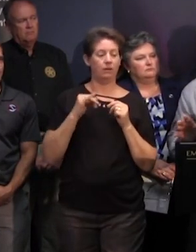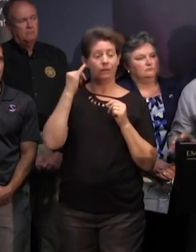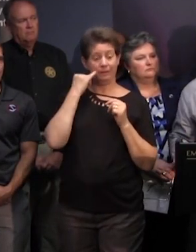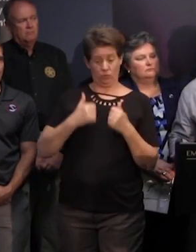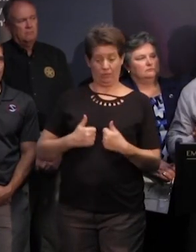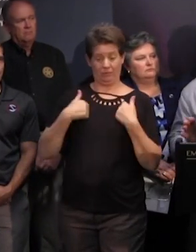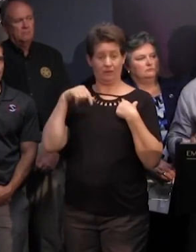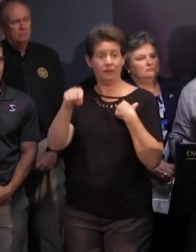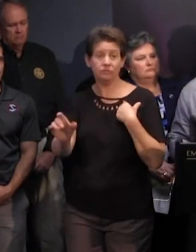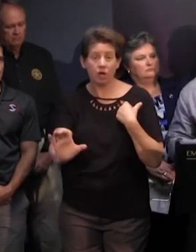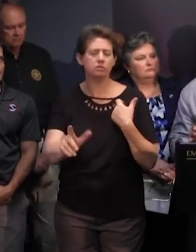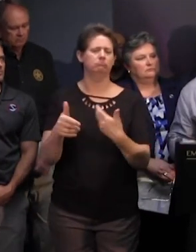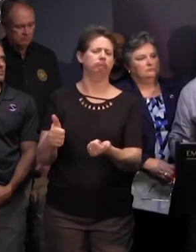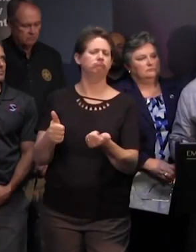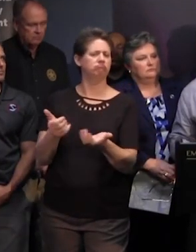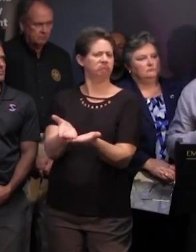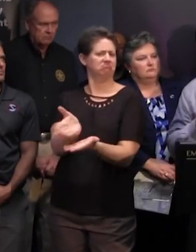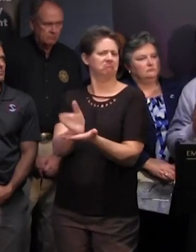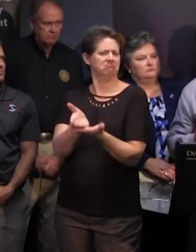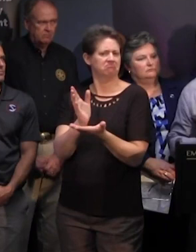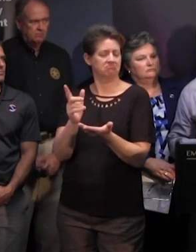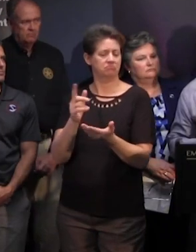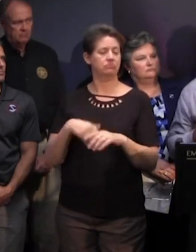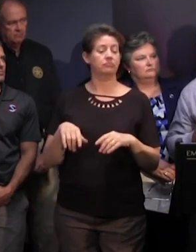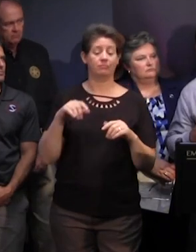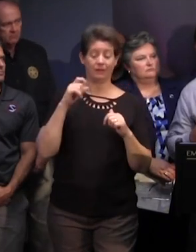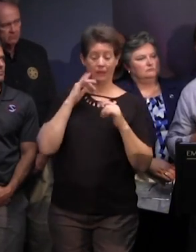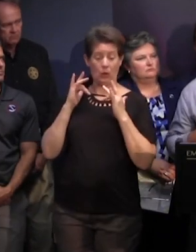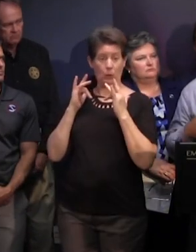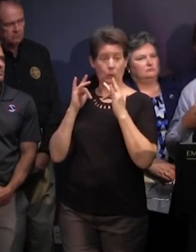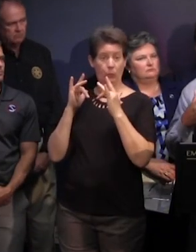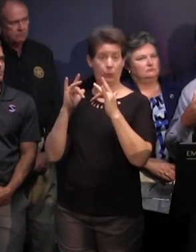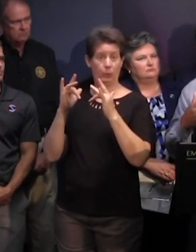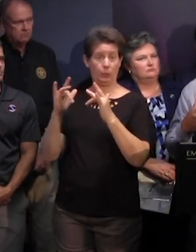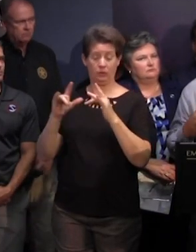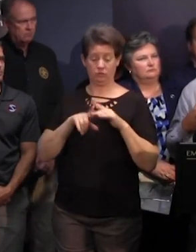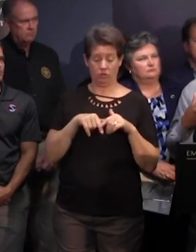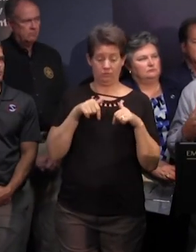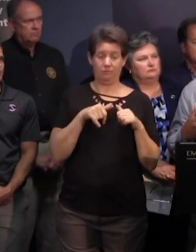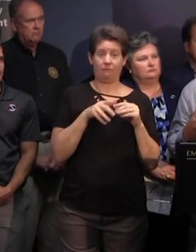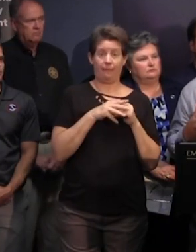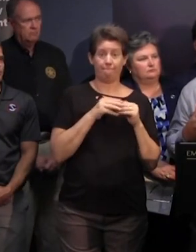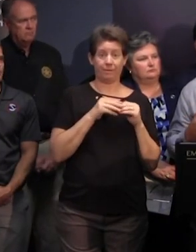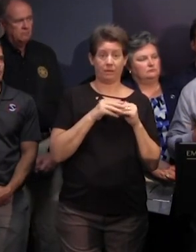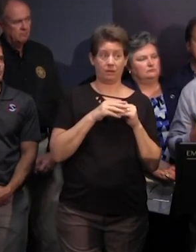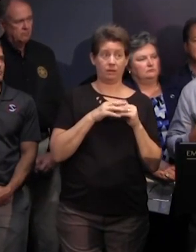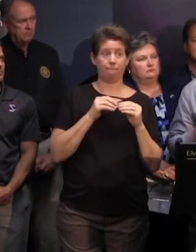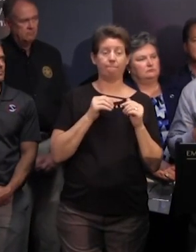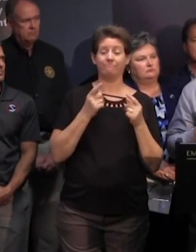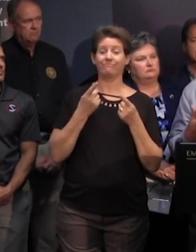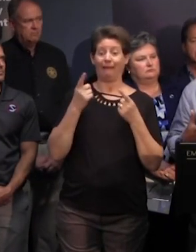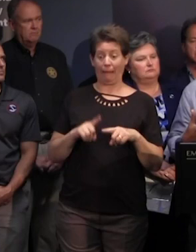you're in the charleston area you're okay and as i mentioned earlier since the flushing phase starts in uh columbia if